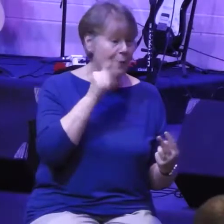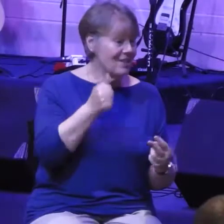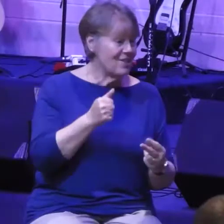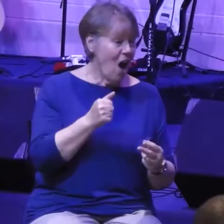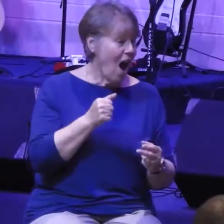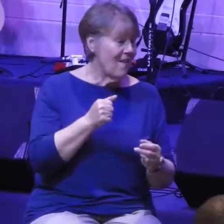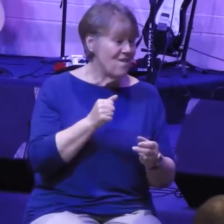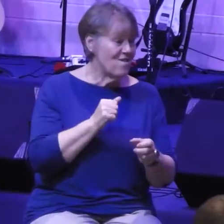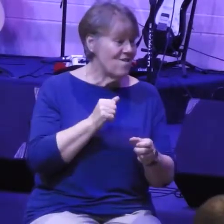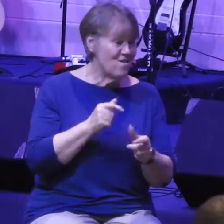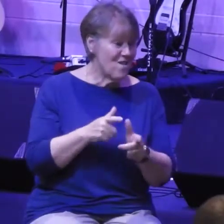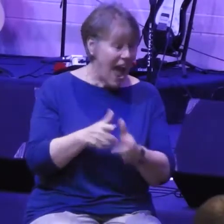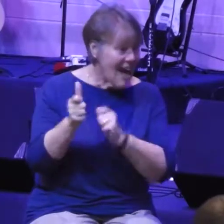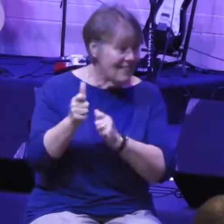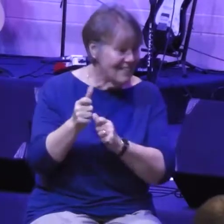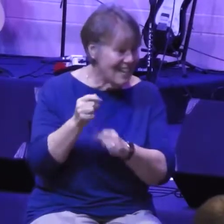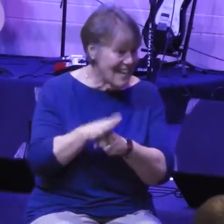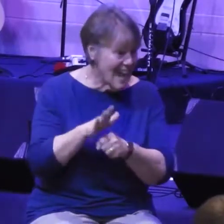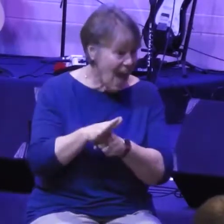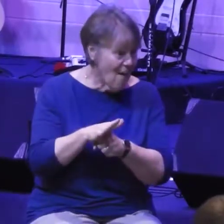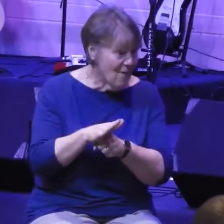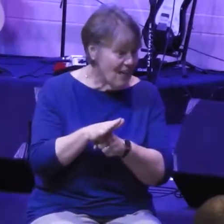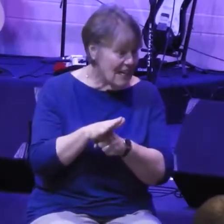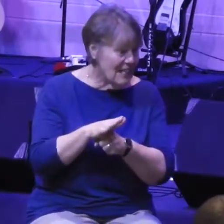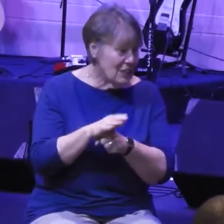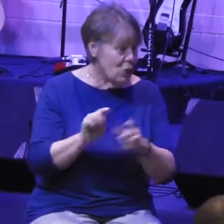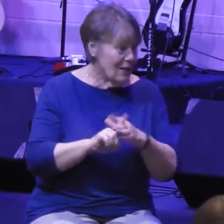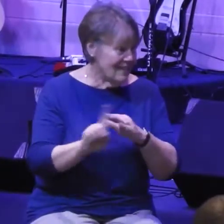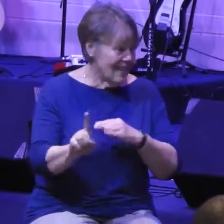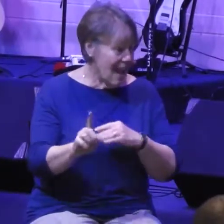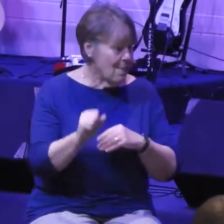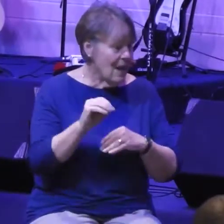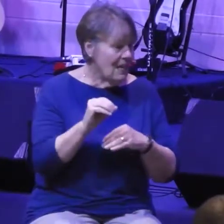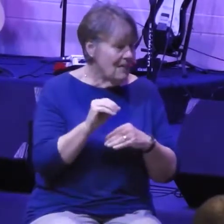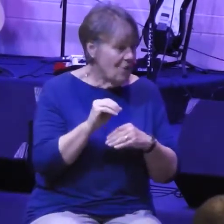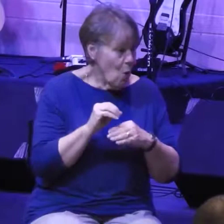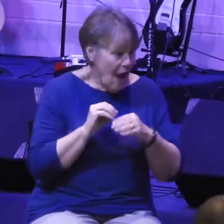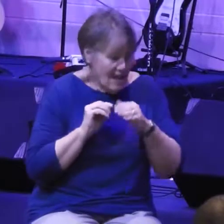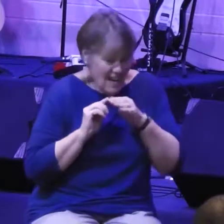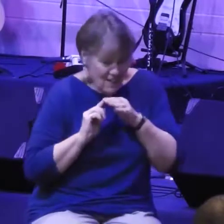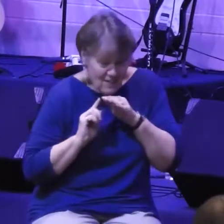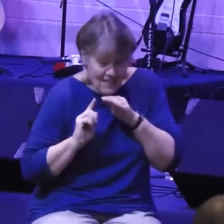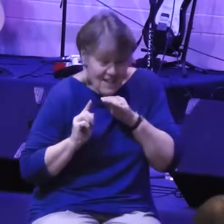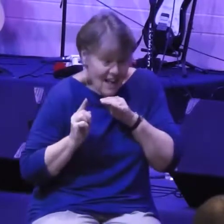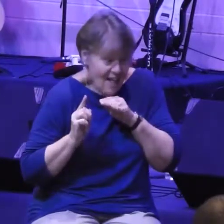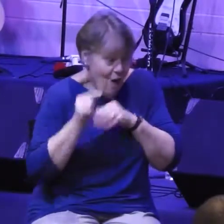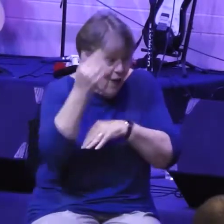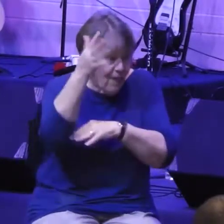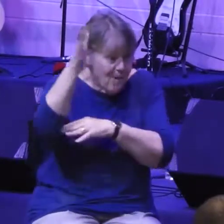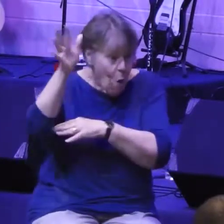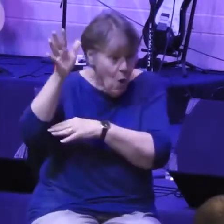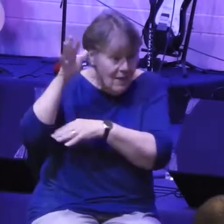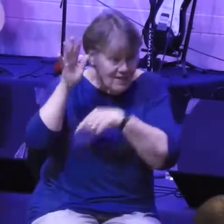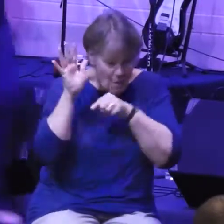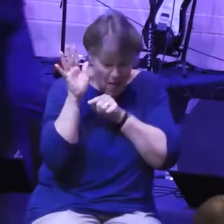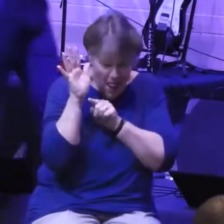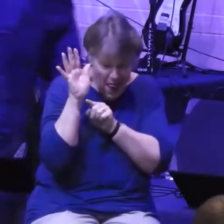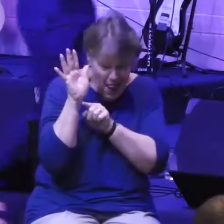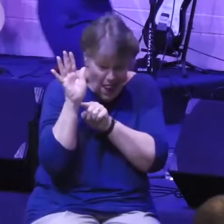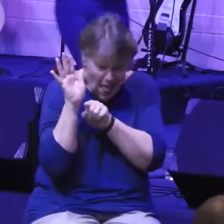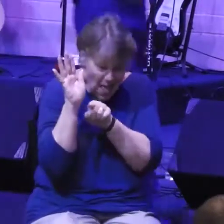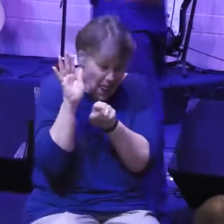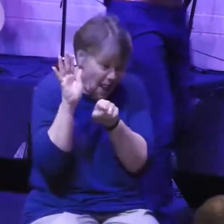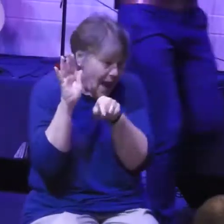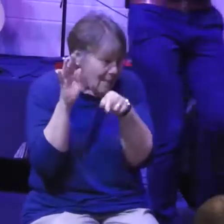did was I actually snuck along the edge of the field where there was a forest, and actually the forest went down to the lake, and you could